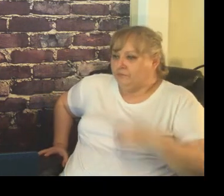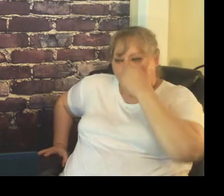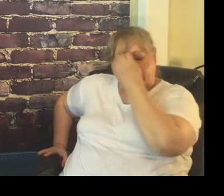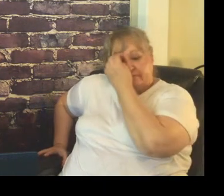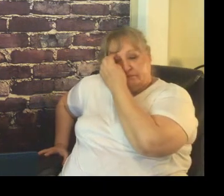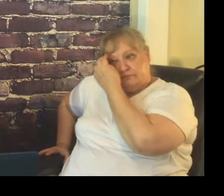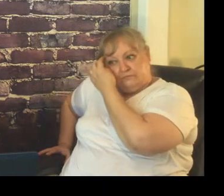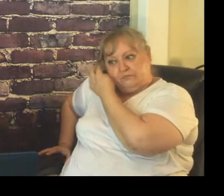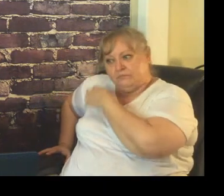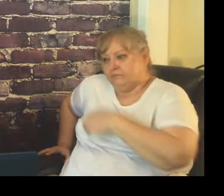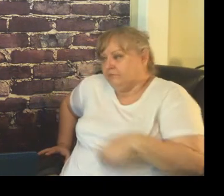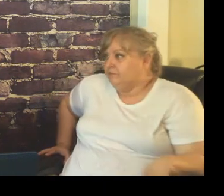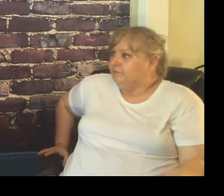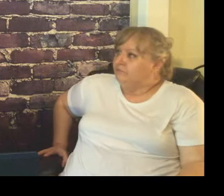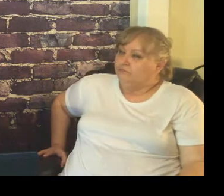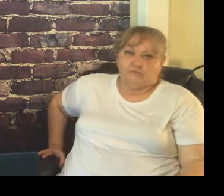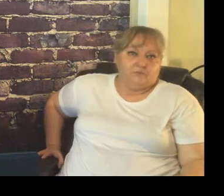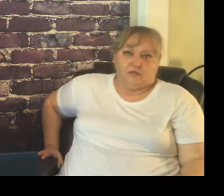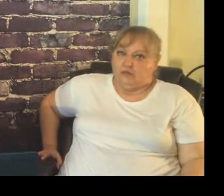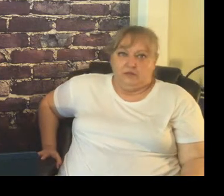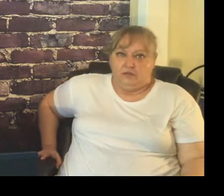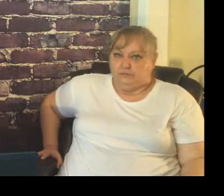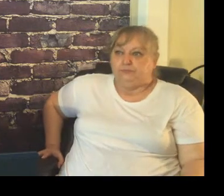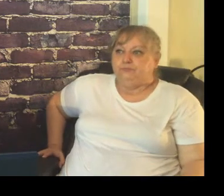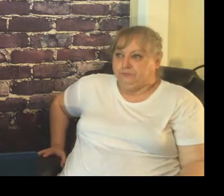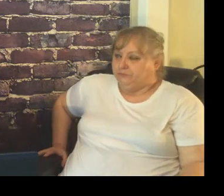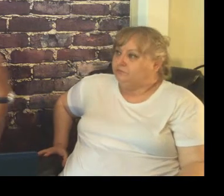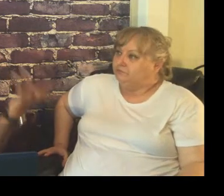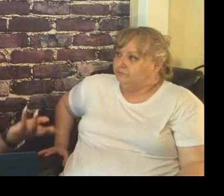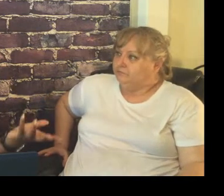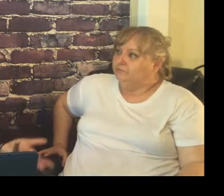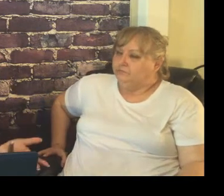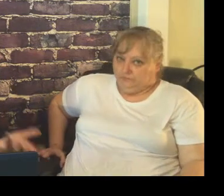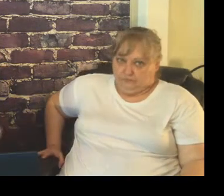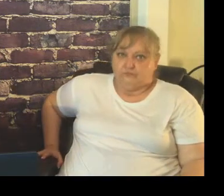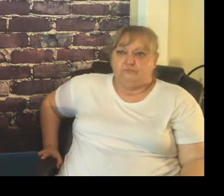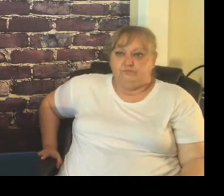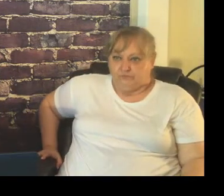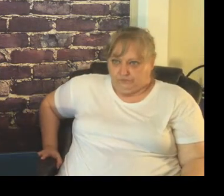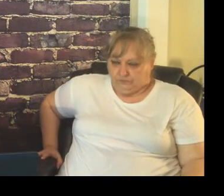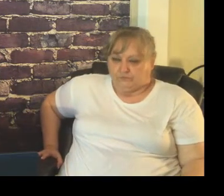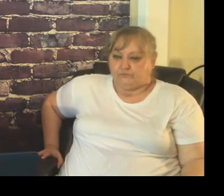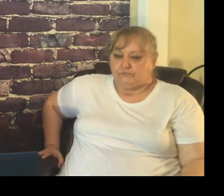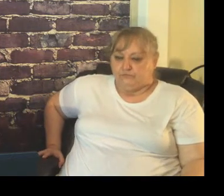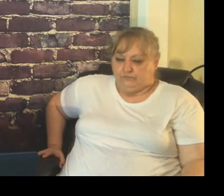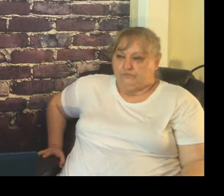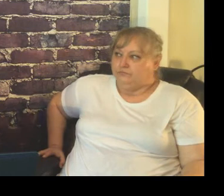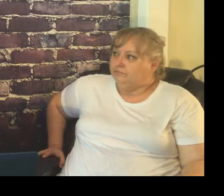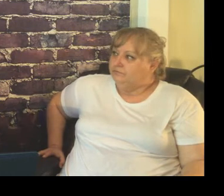and so some of those things are not genuine for me they may work for you but they don't work for me and another thing I